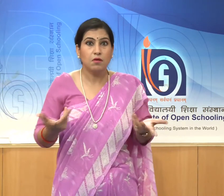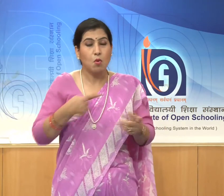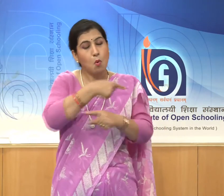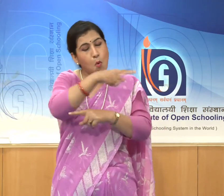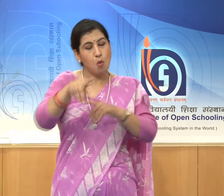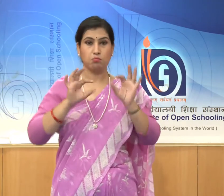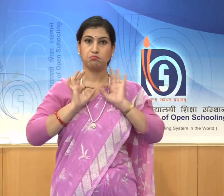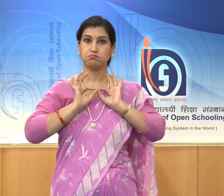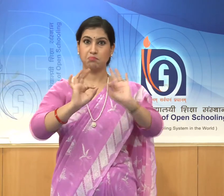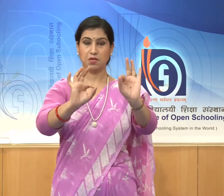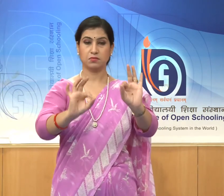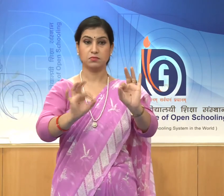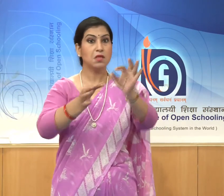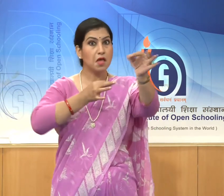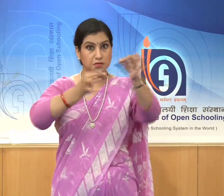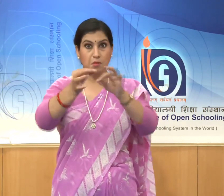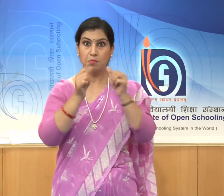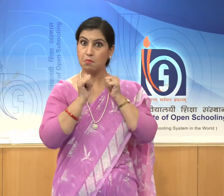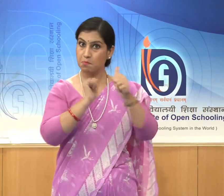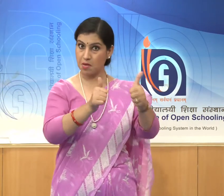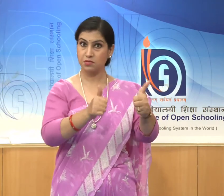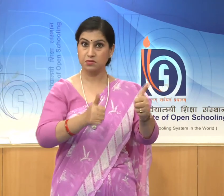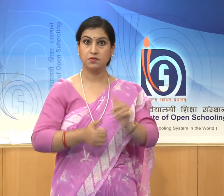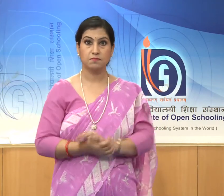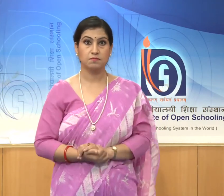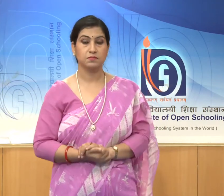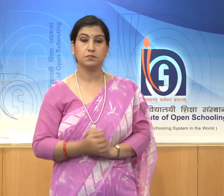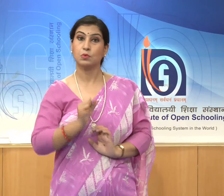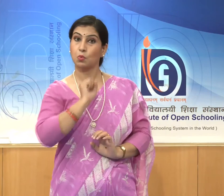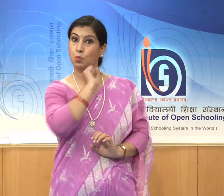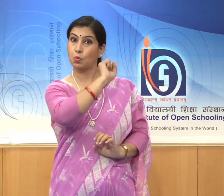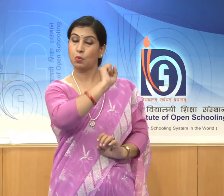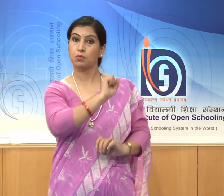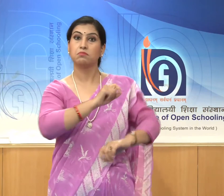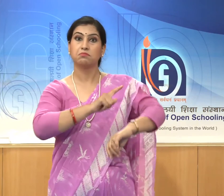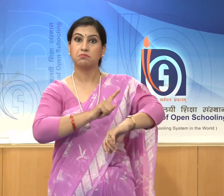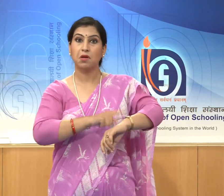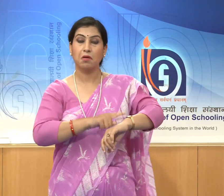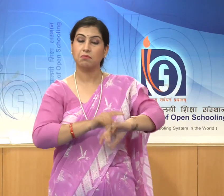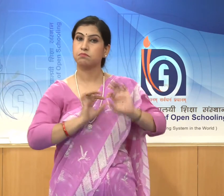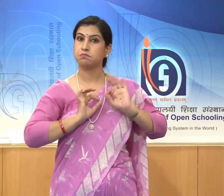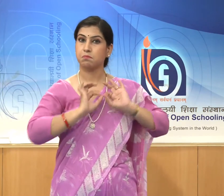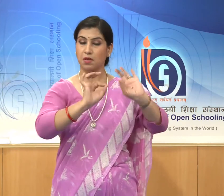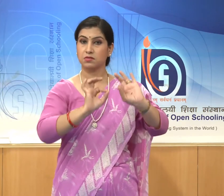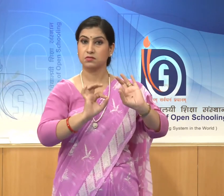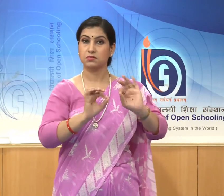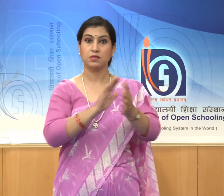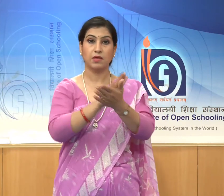example of typical Haisala period style,